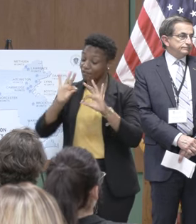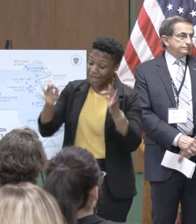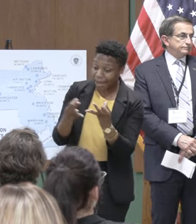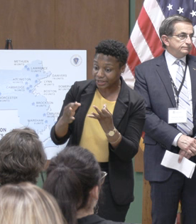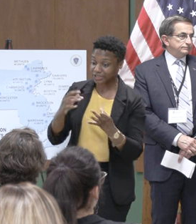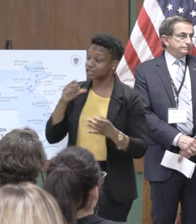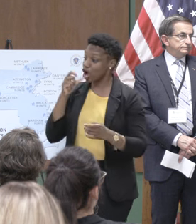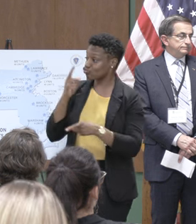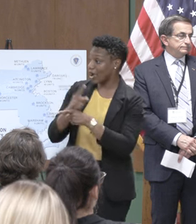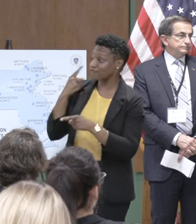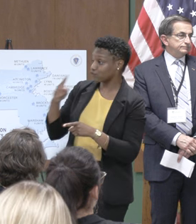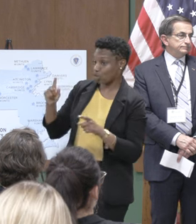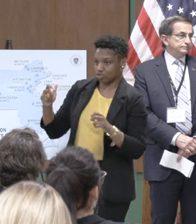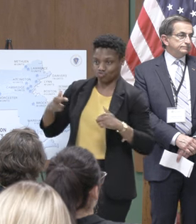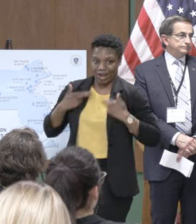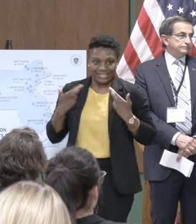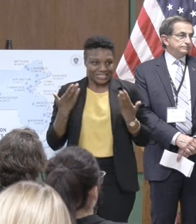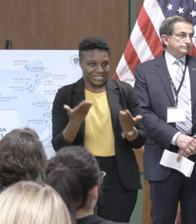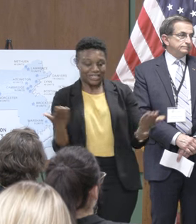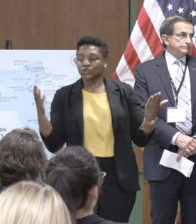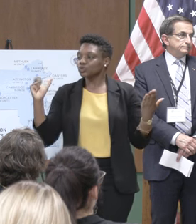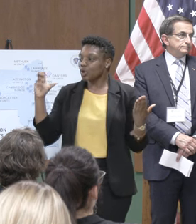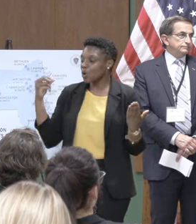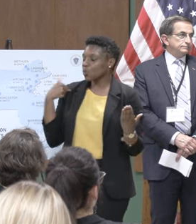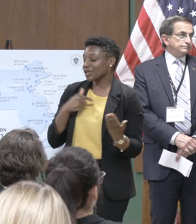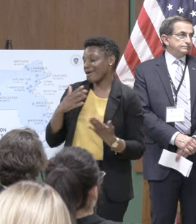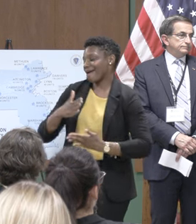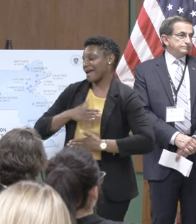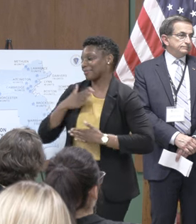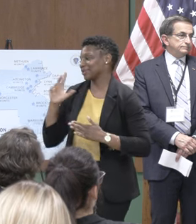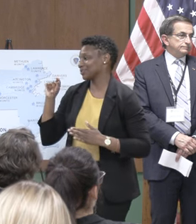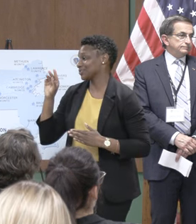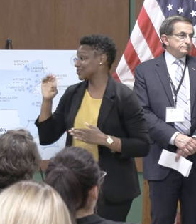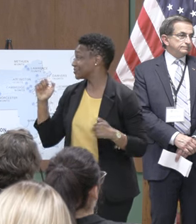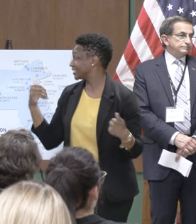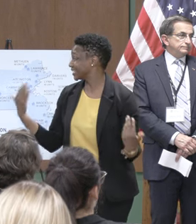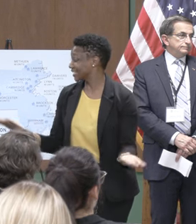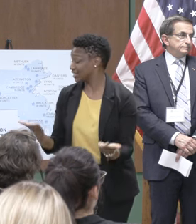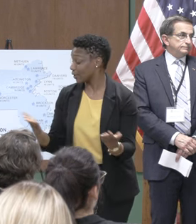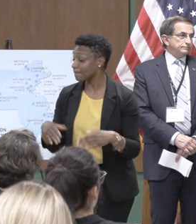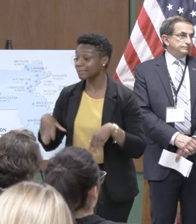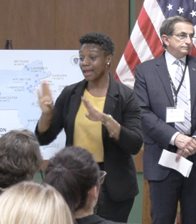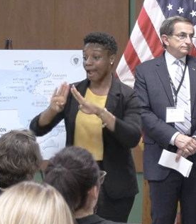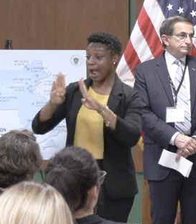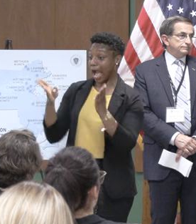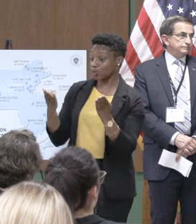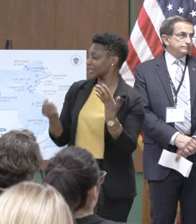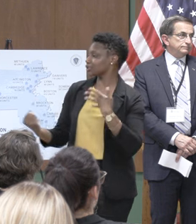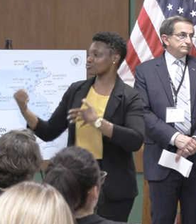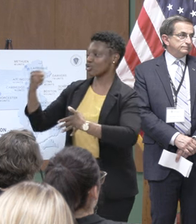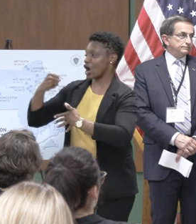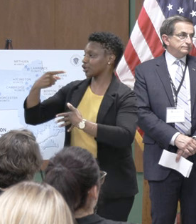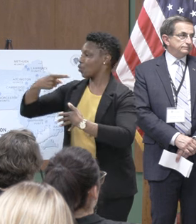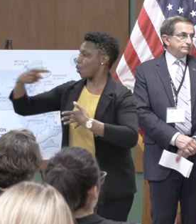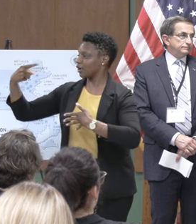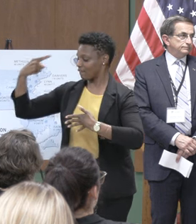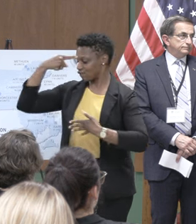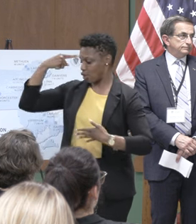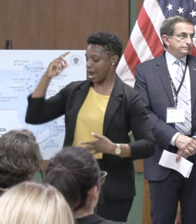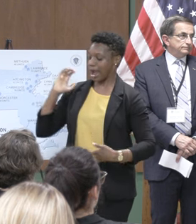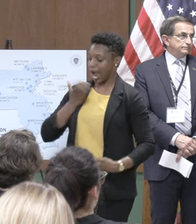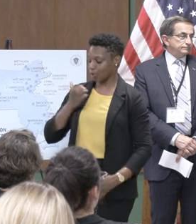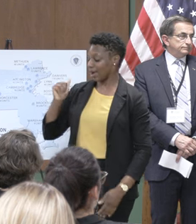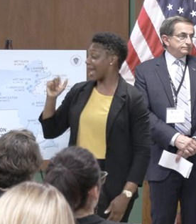so we are really pleased to be here today housing is priority one for this administration